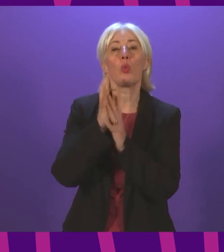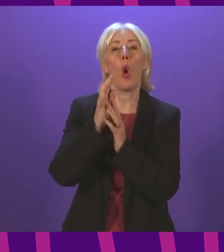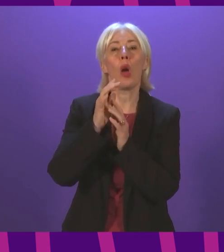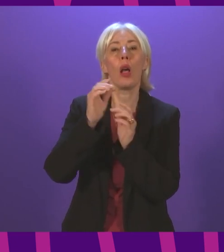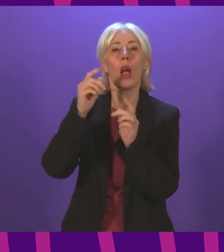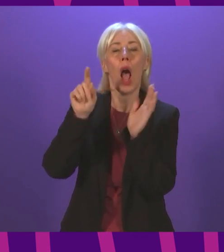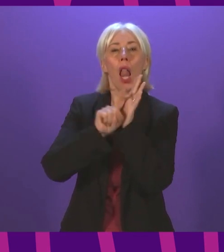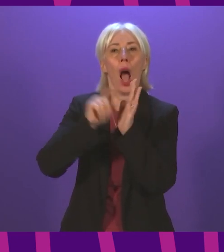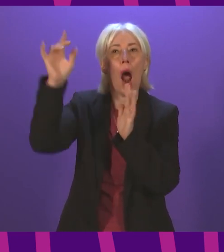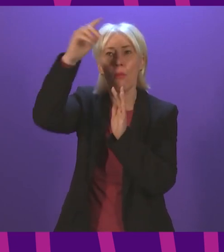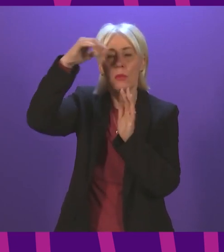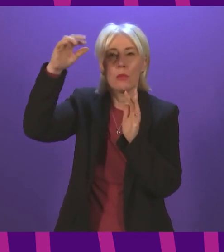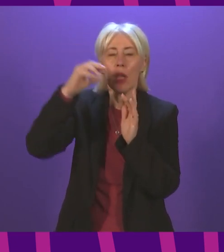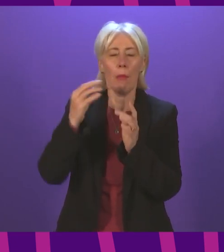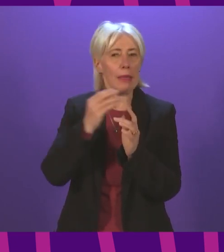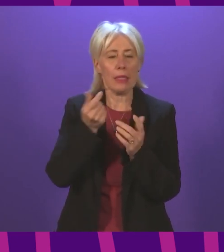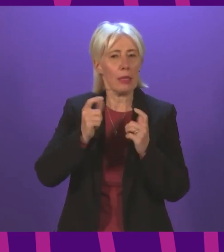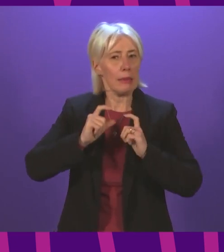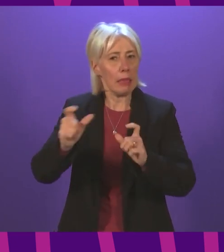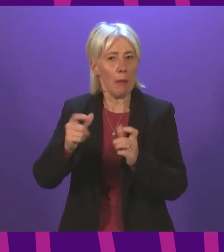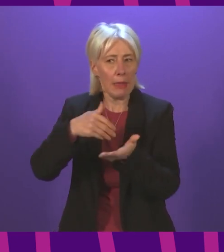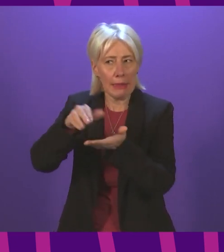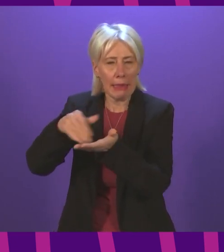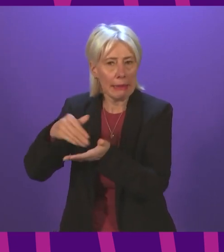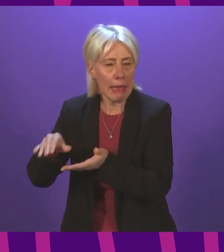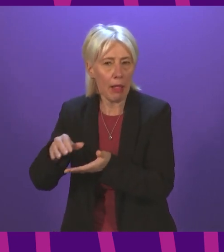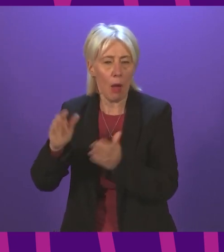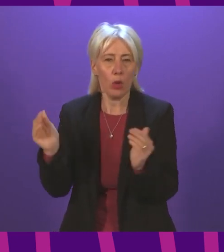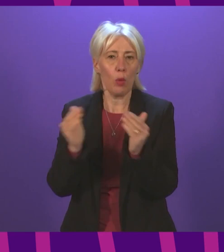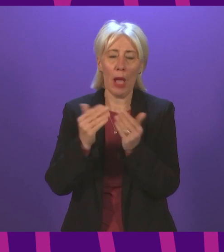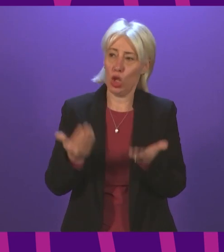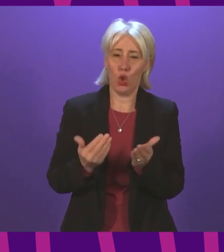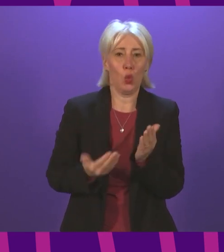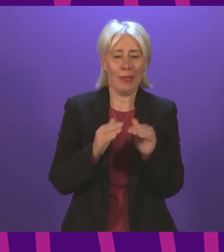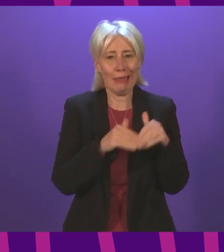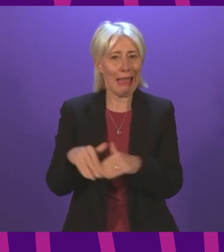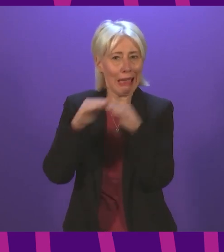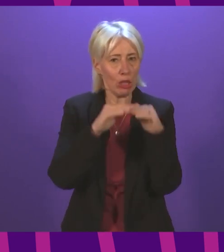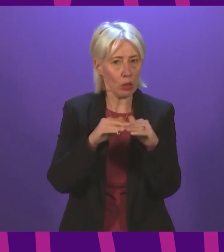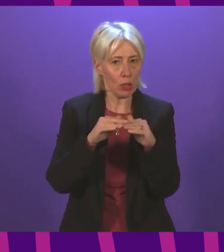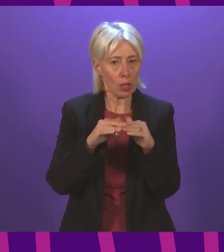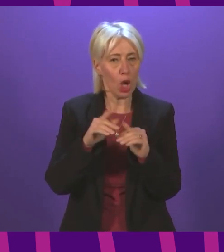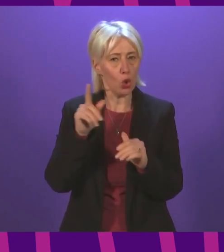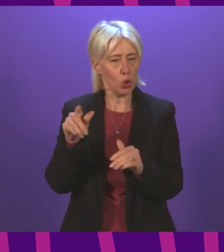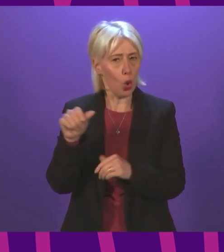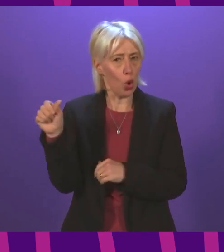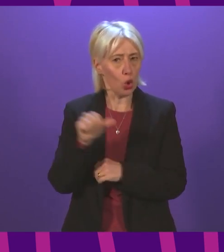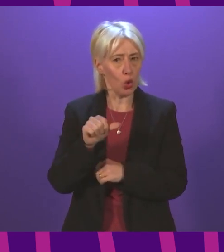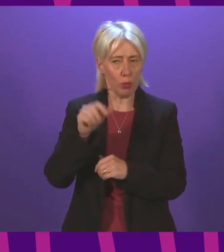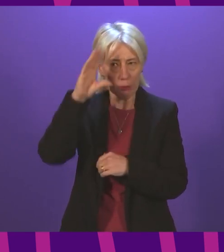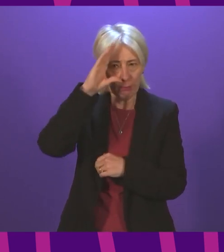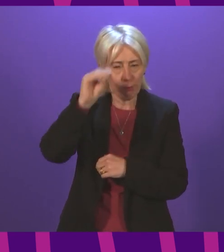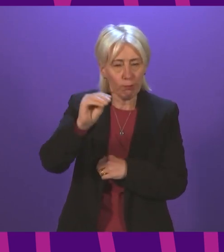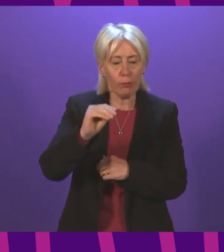interlinked and cannot meet the new standards that are being brought in? Does she agree with me that such doors should be cleared with customers about the February